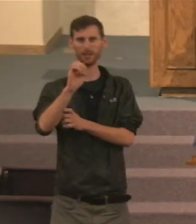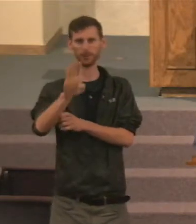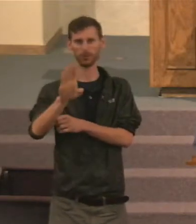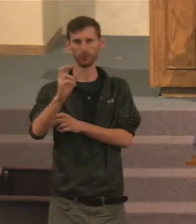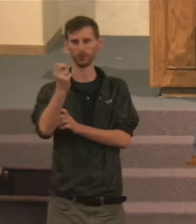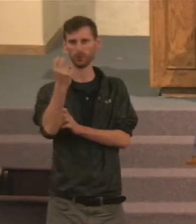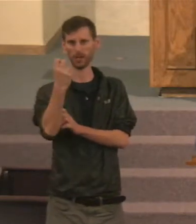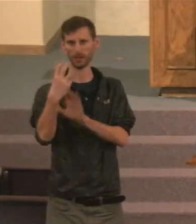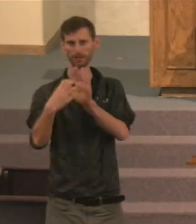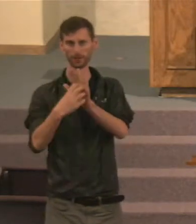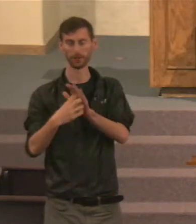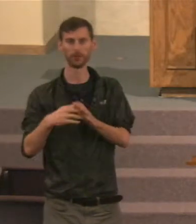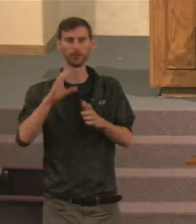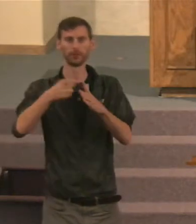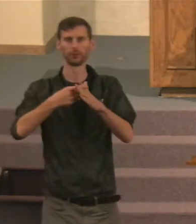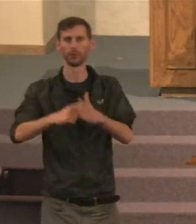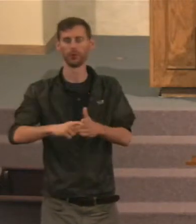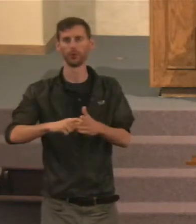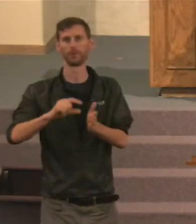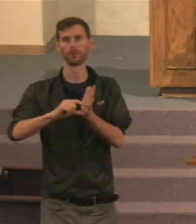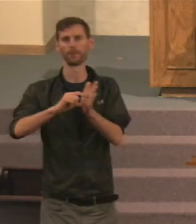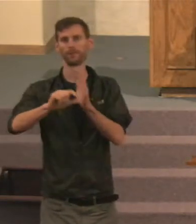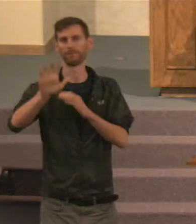at verse 5.